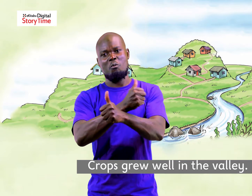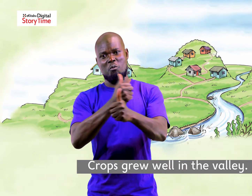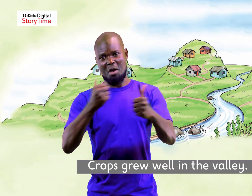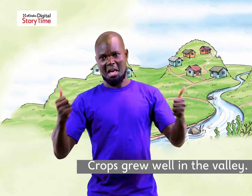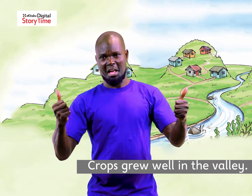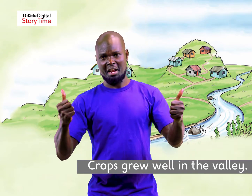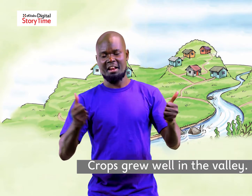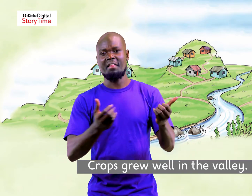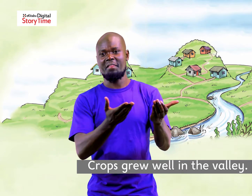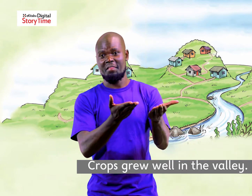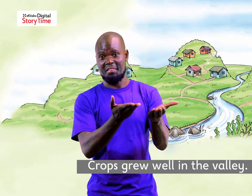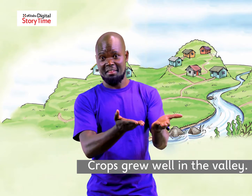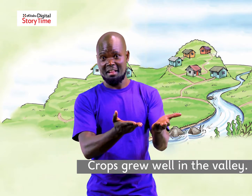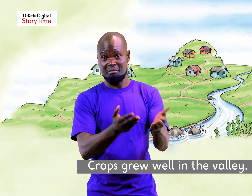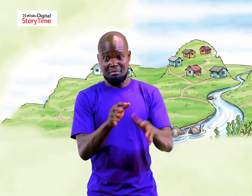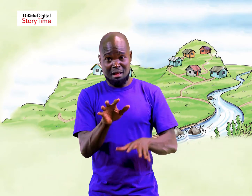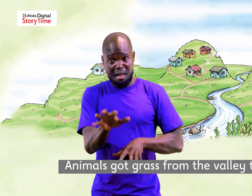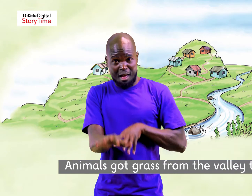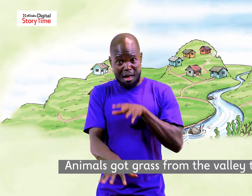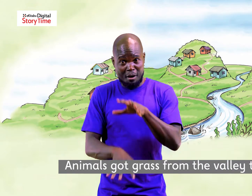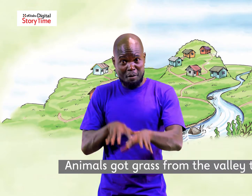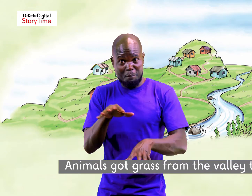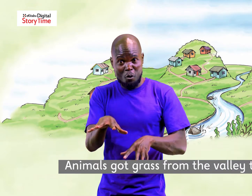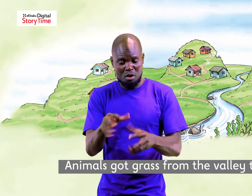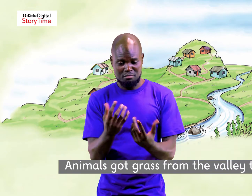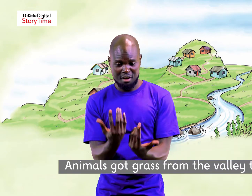crops grew well in the valley